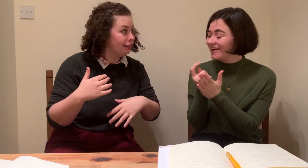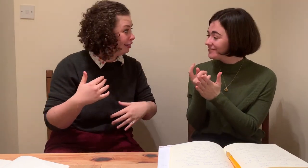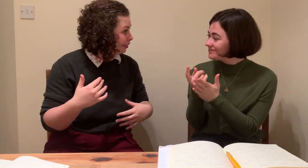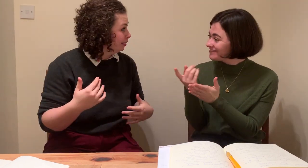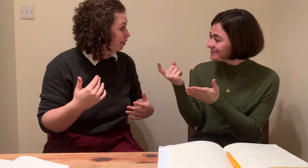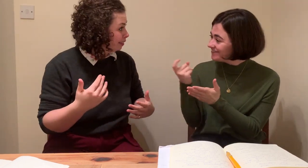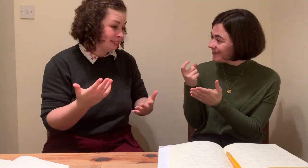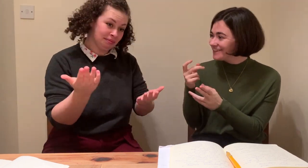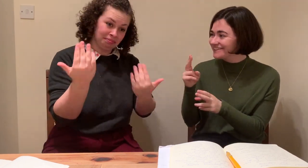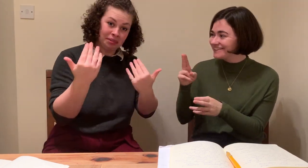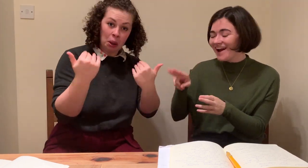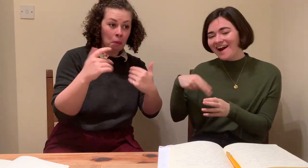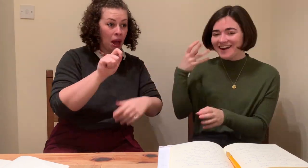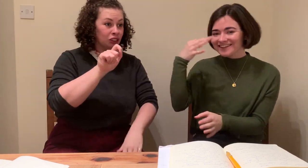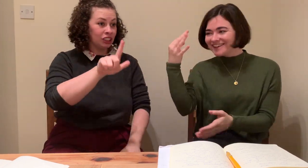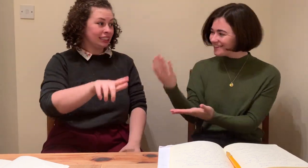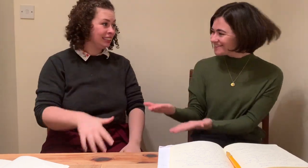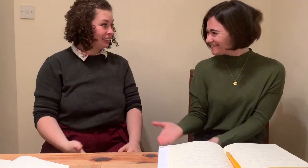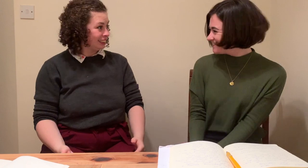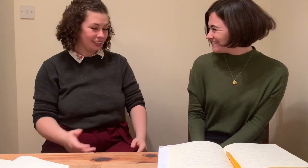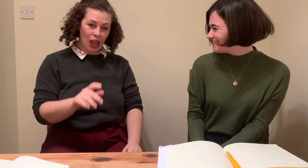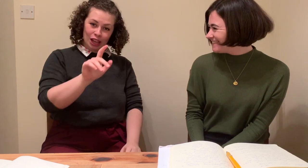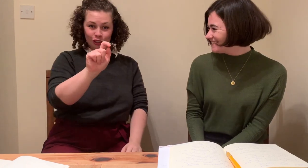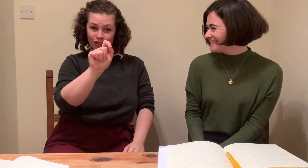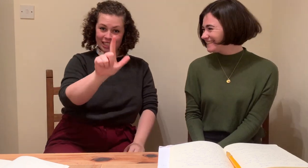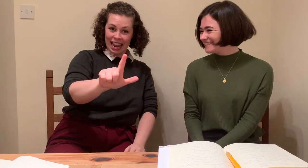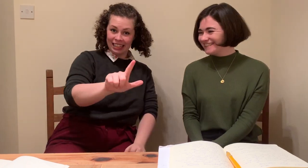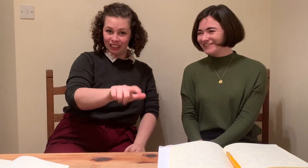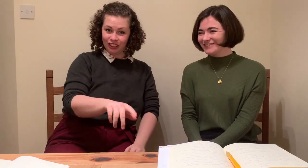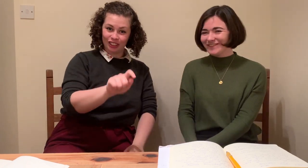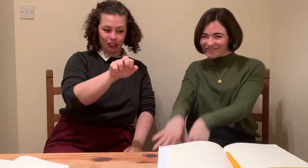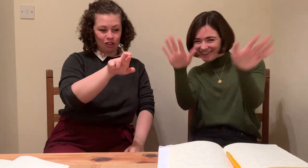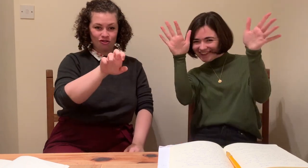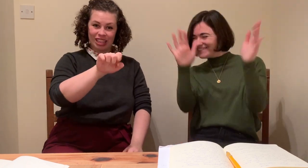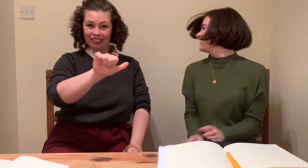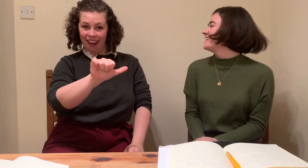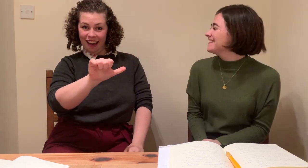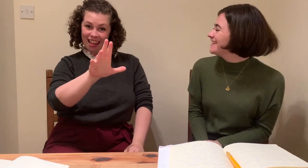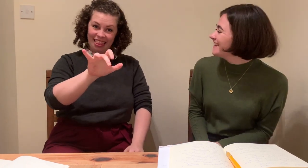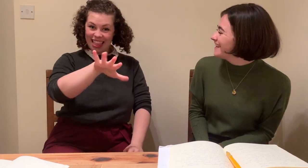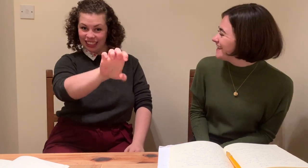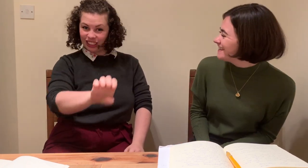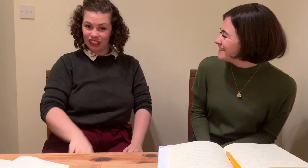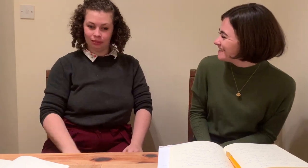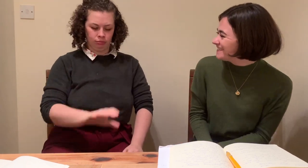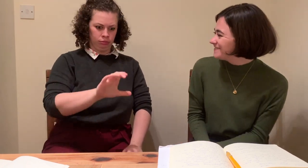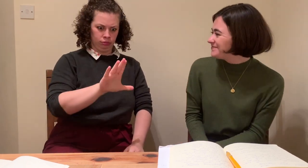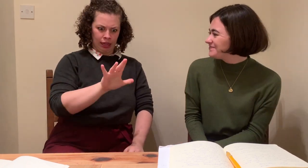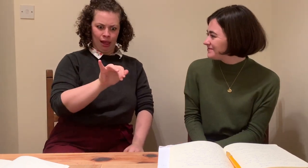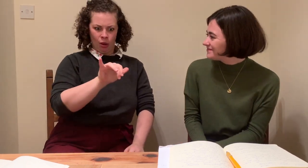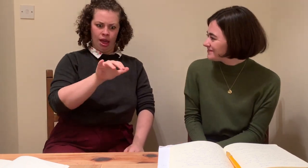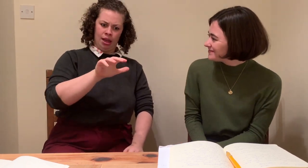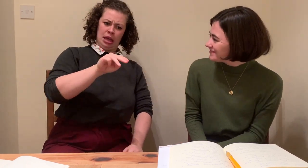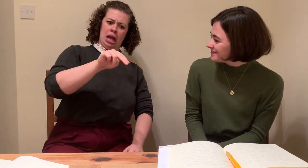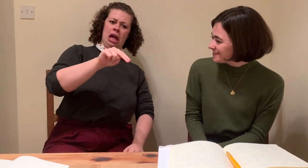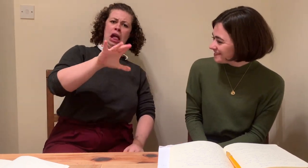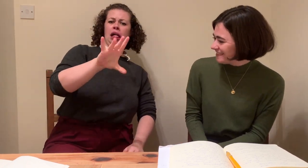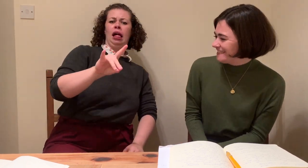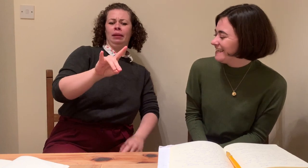lecturer and professor. She writes numerous articles about deaf interpreting and team interpreting. So we are so delighted to have her